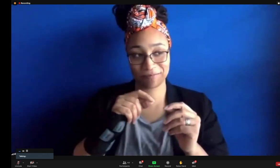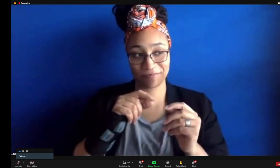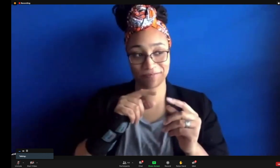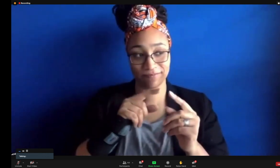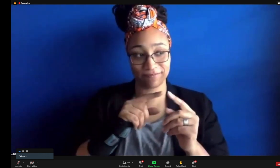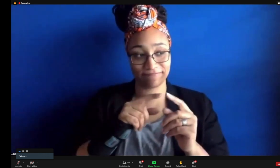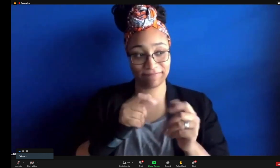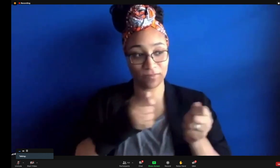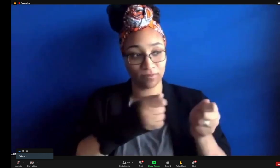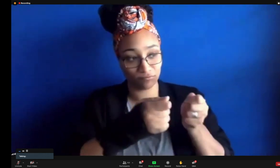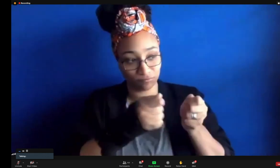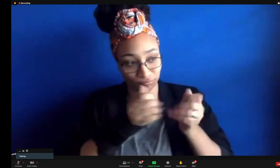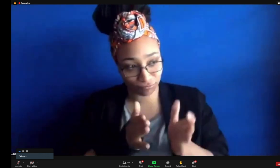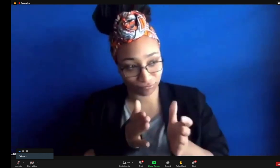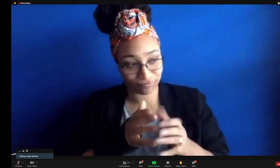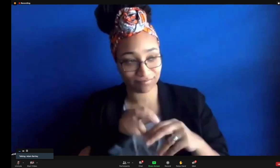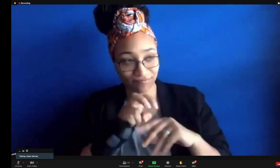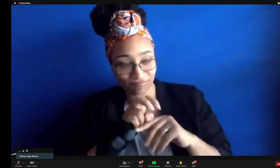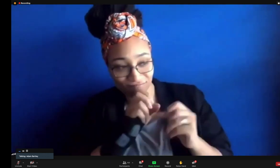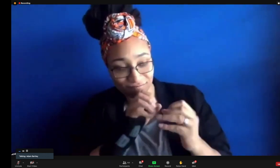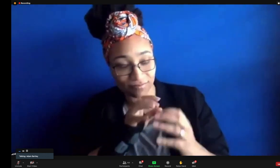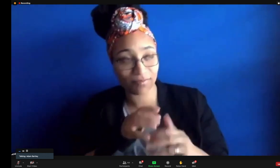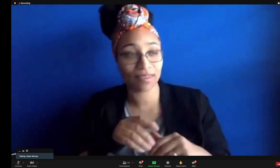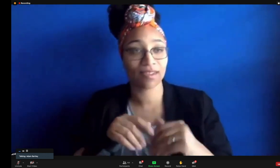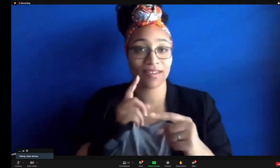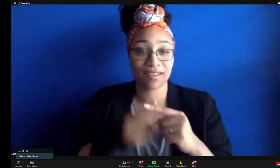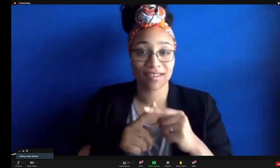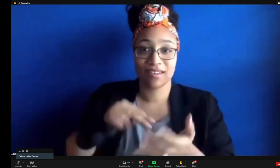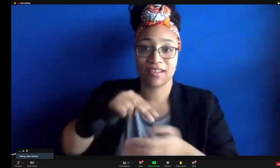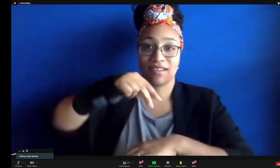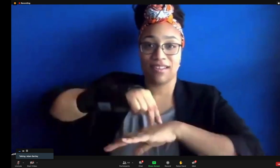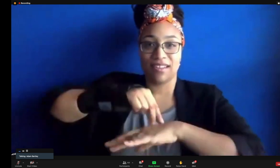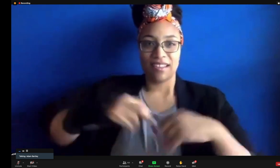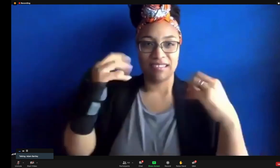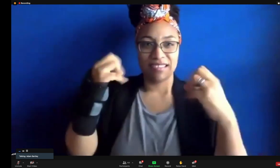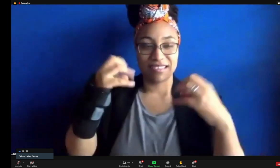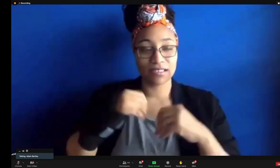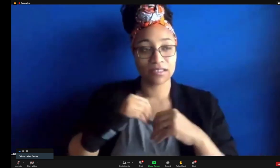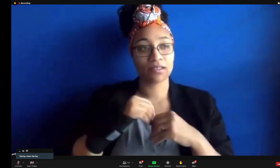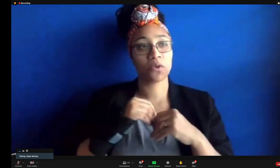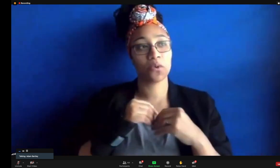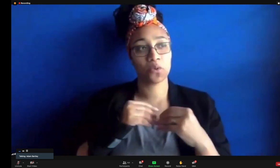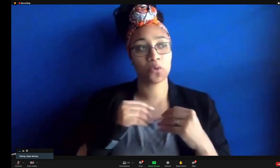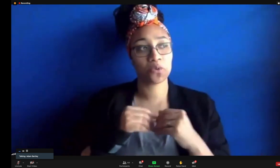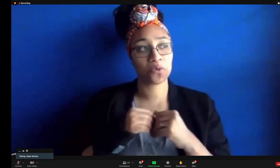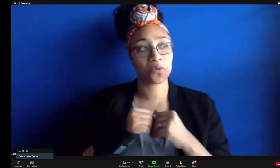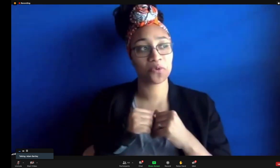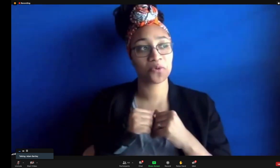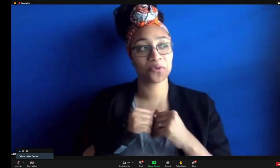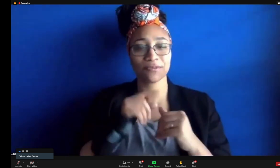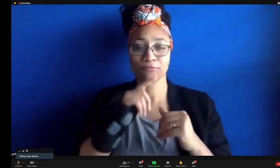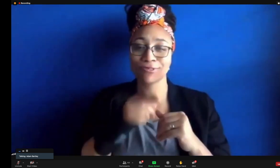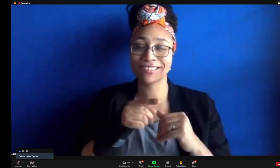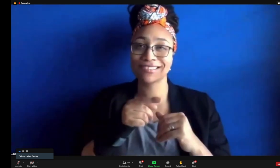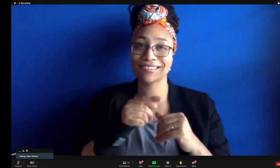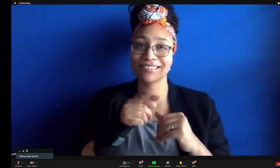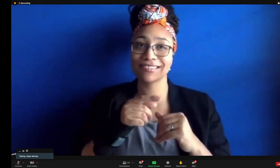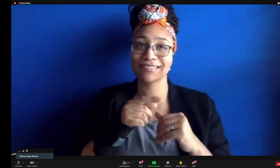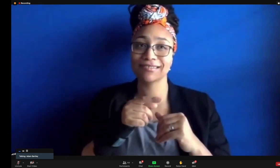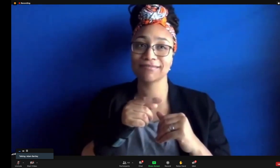Okay, well, I really had two different roles, because I worked as the director, as well as on-screen talent. So I'd say